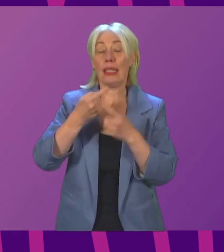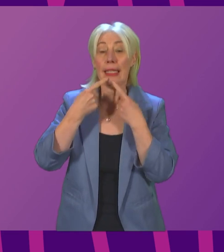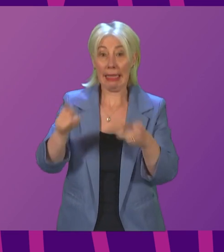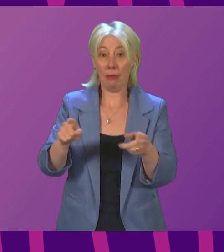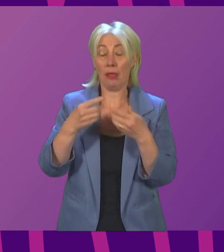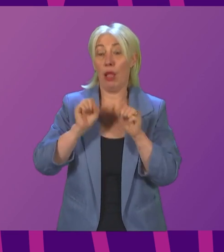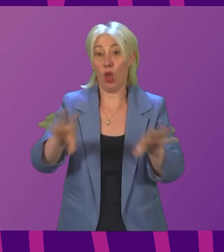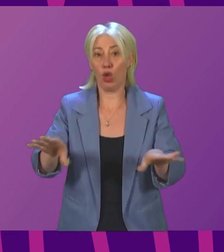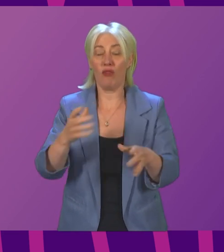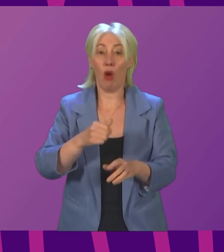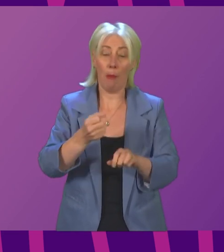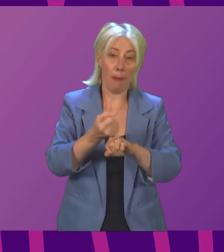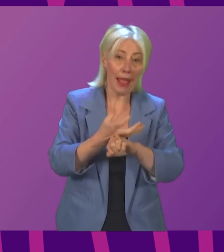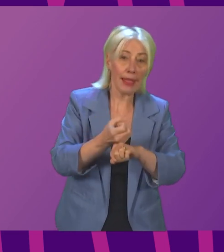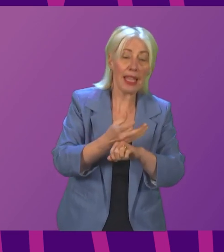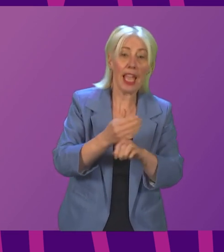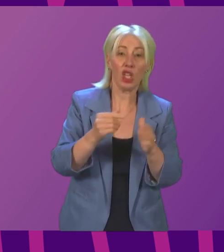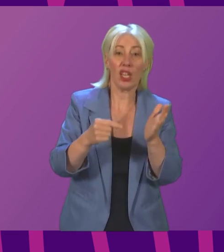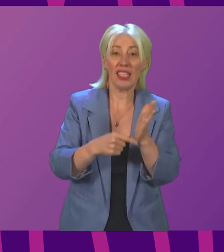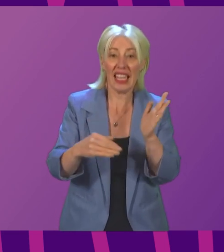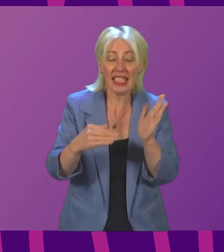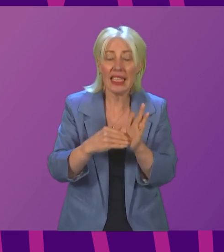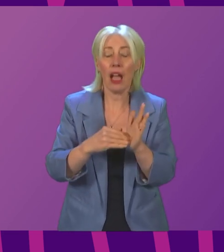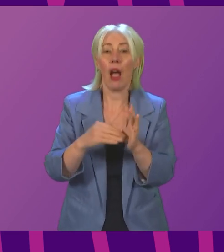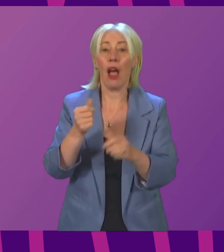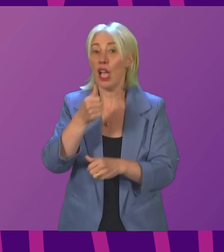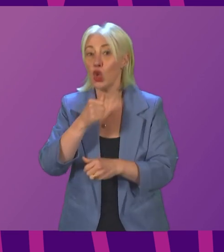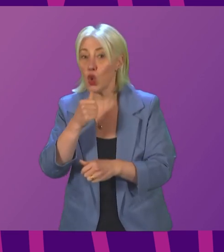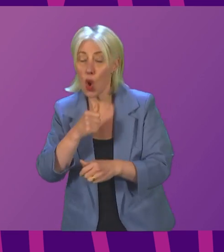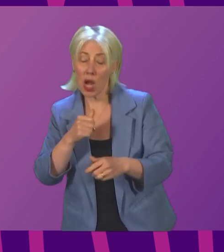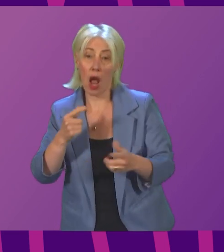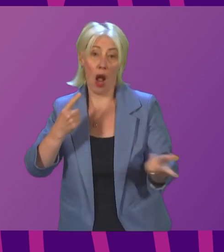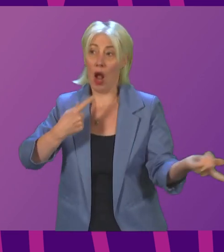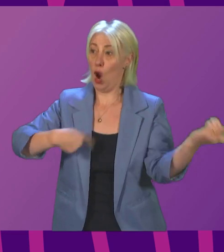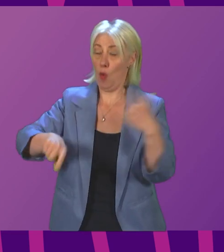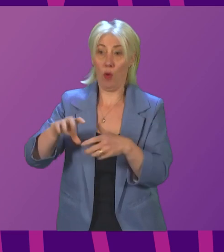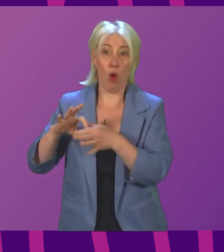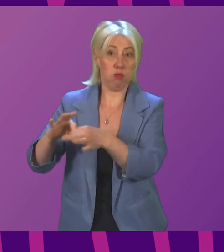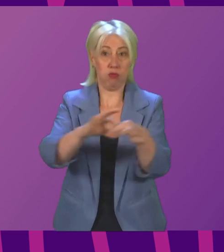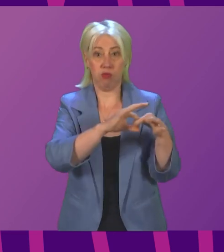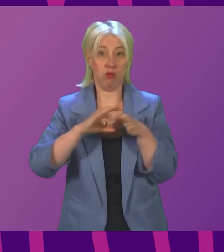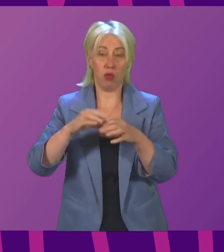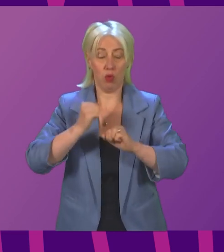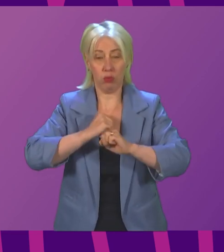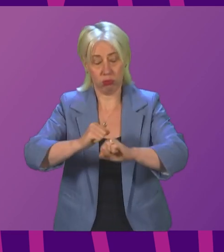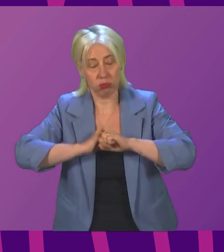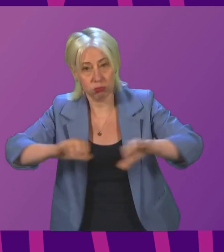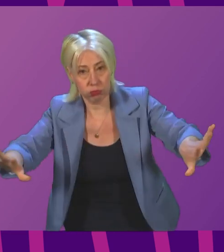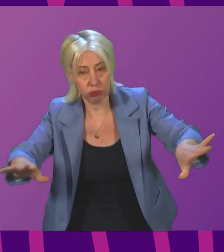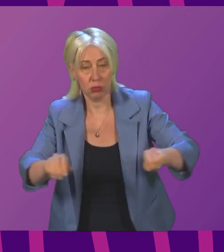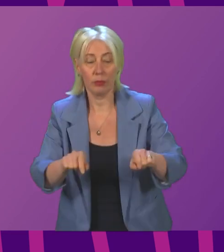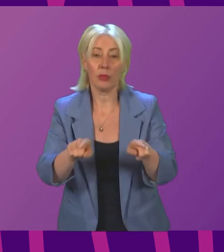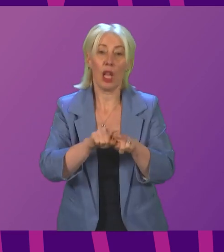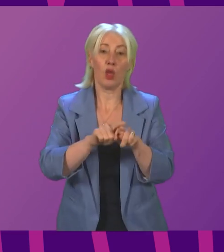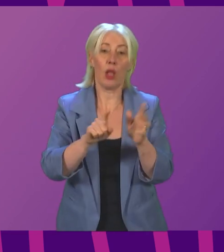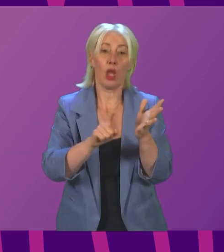and Estonia. And the statement has already now been signed by more than 20 countries. We also endorsed the UNICEF